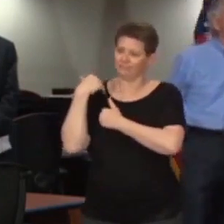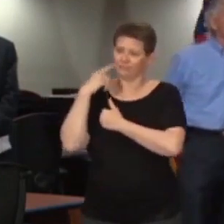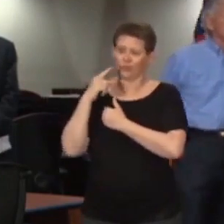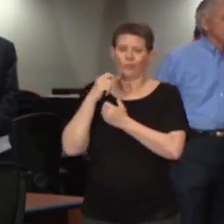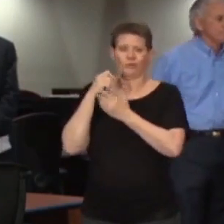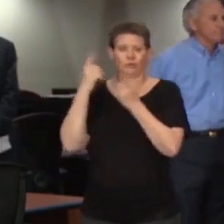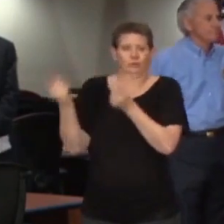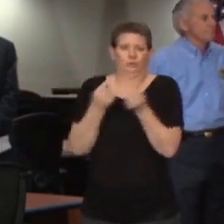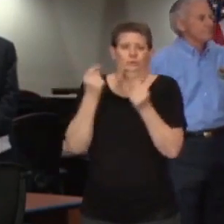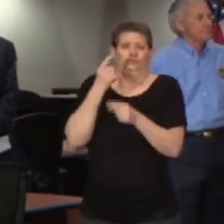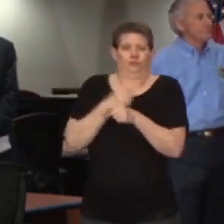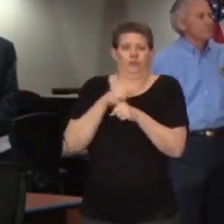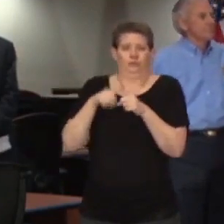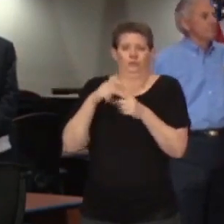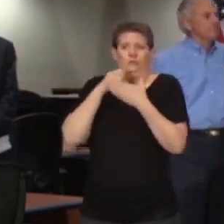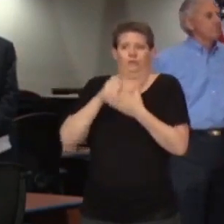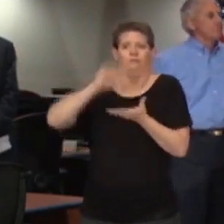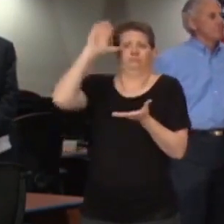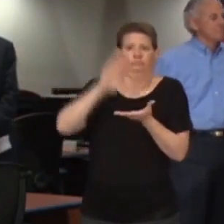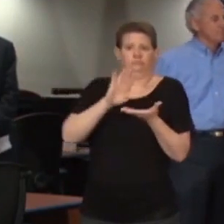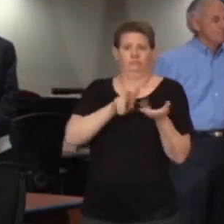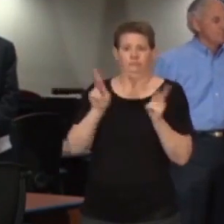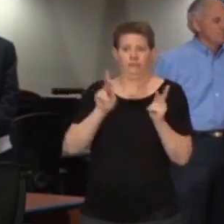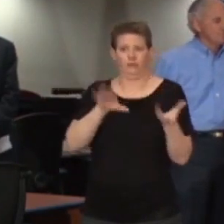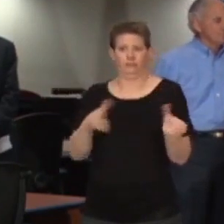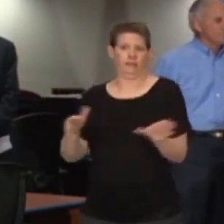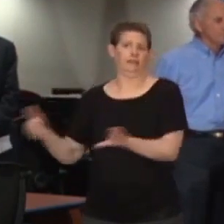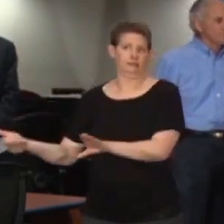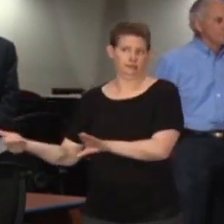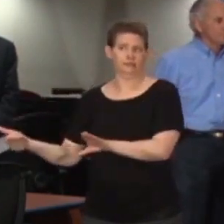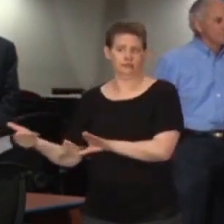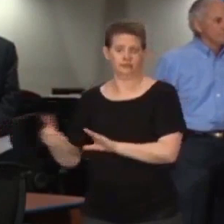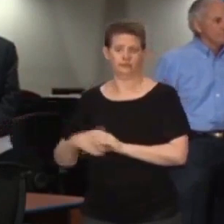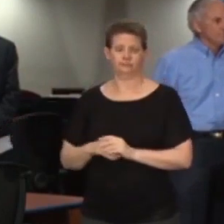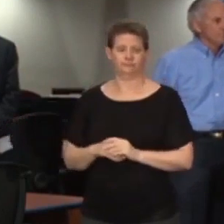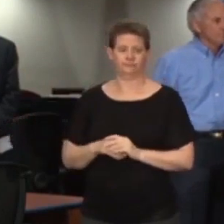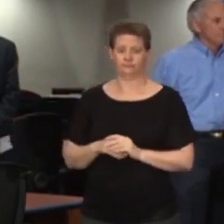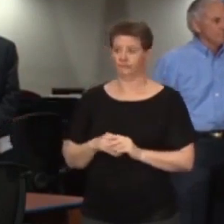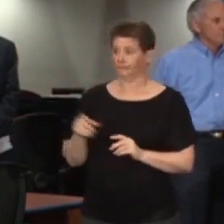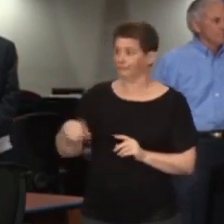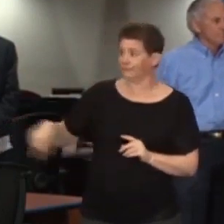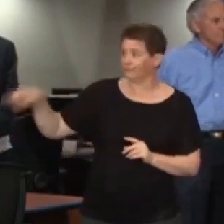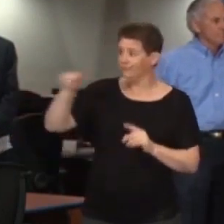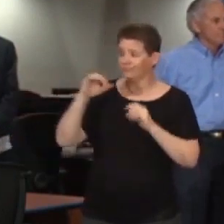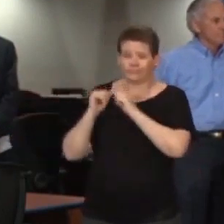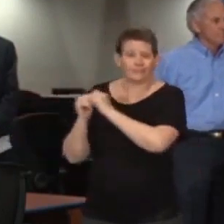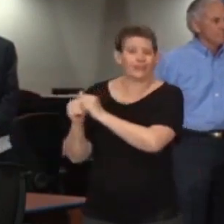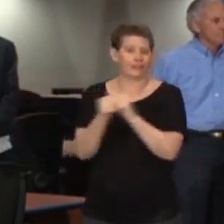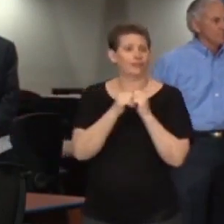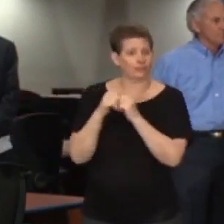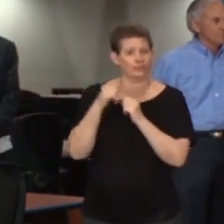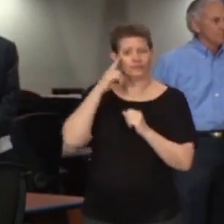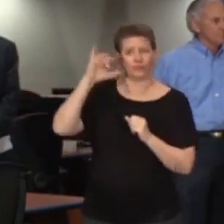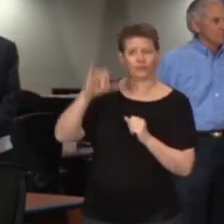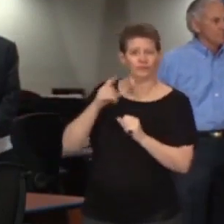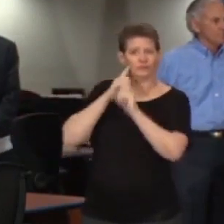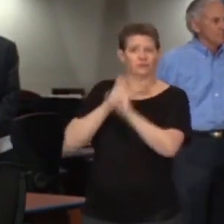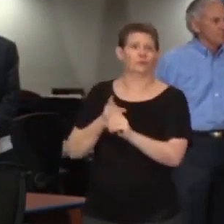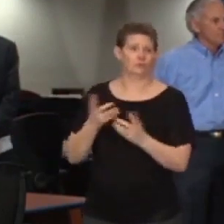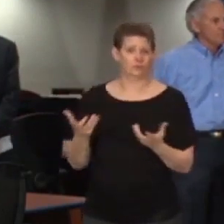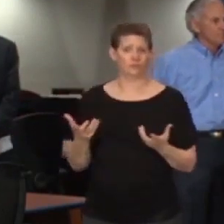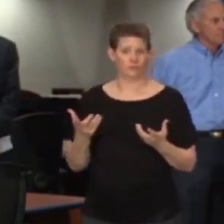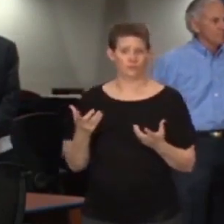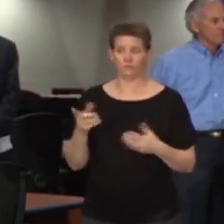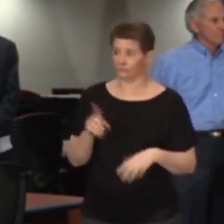of additional South Carolinians. Know that we are all in this together. And at some point, many of us will